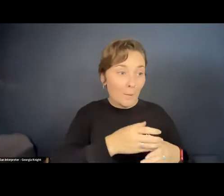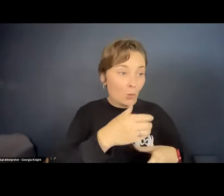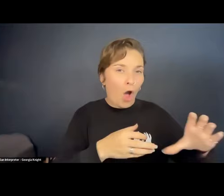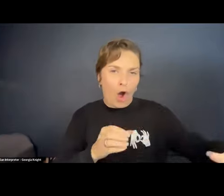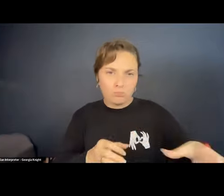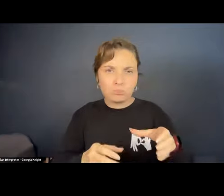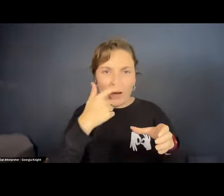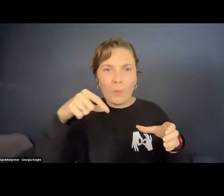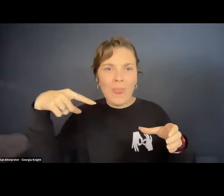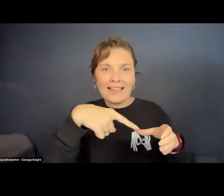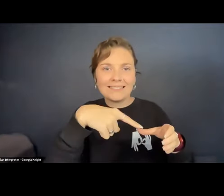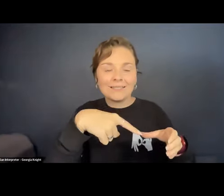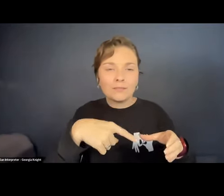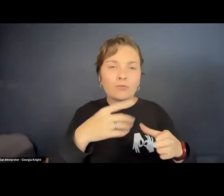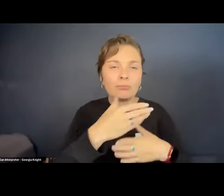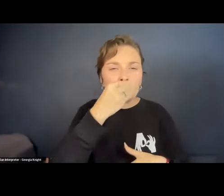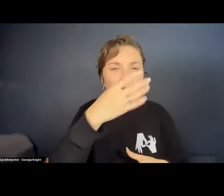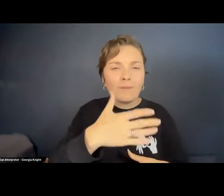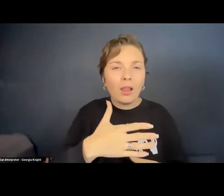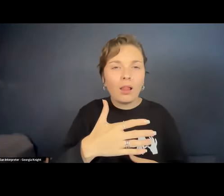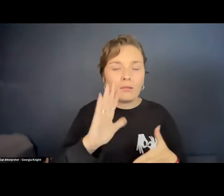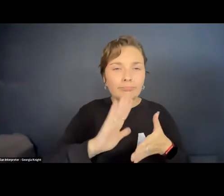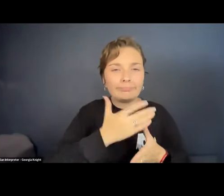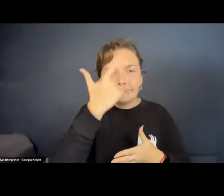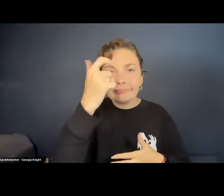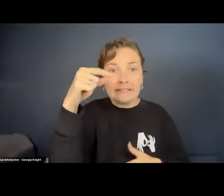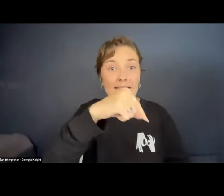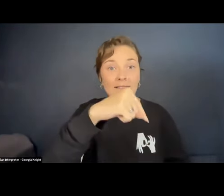You know, they were some of the really beautiful original concepts here.